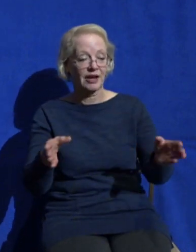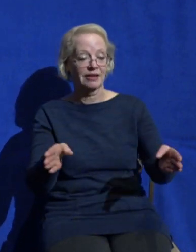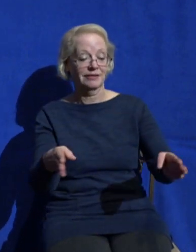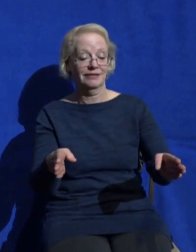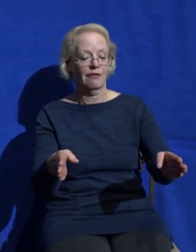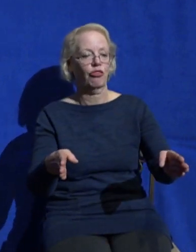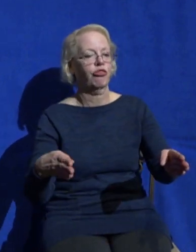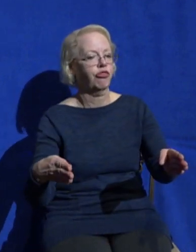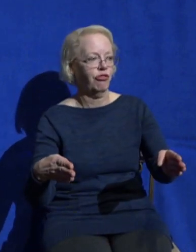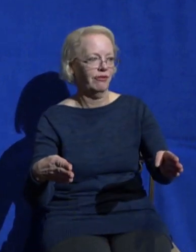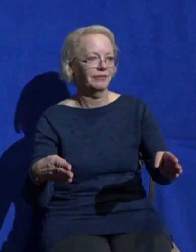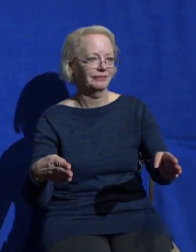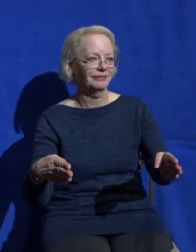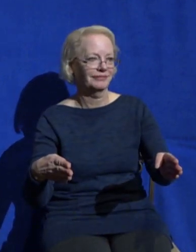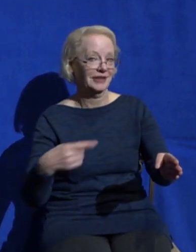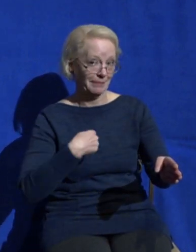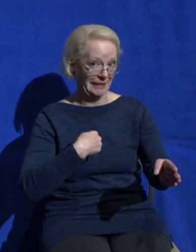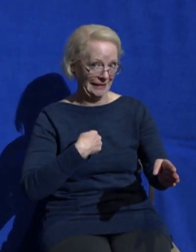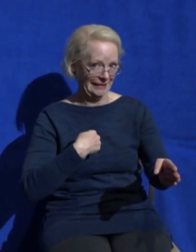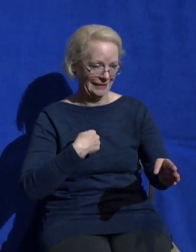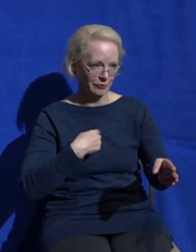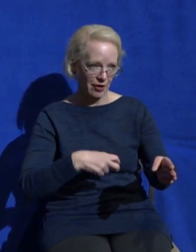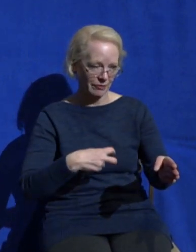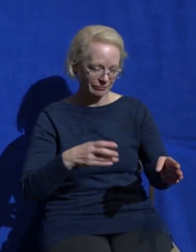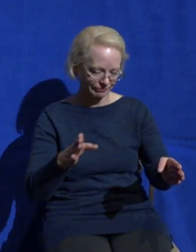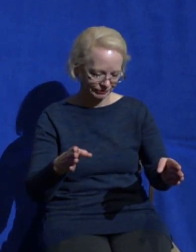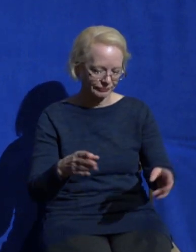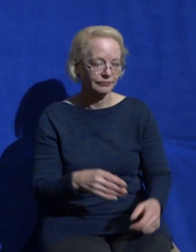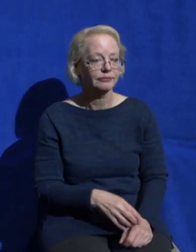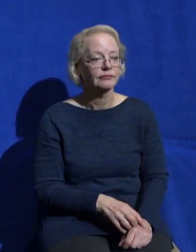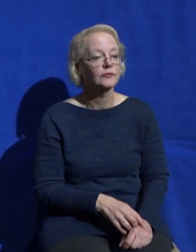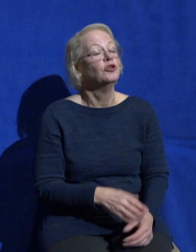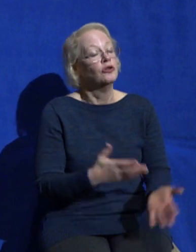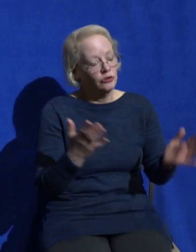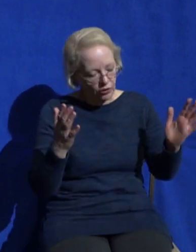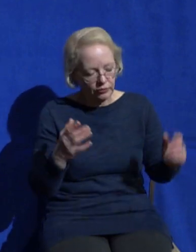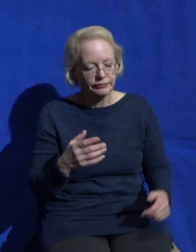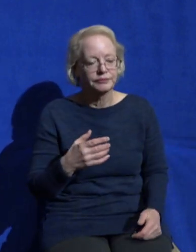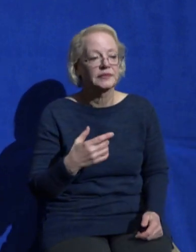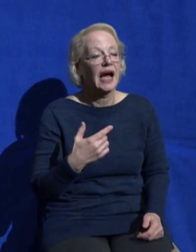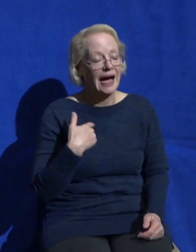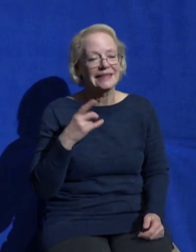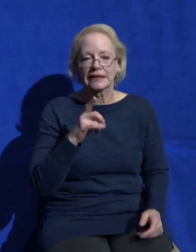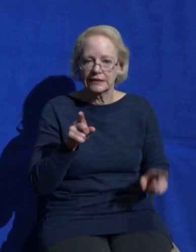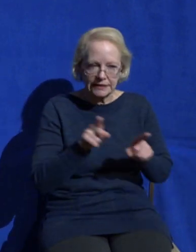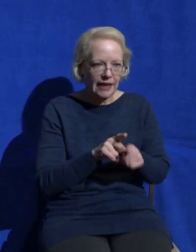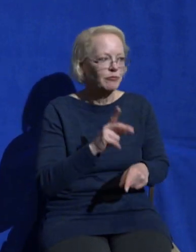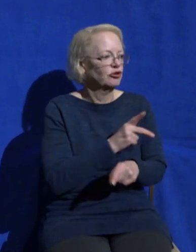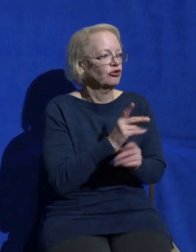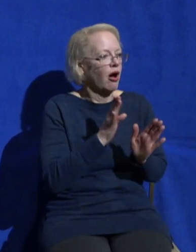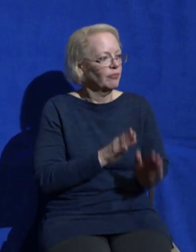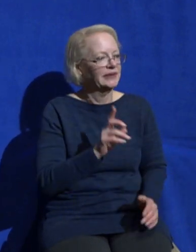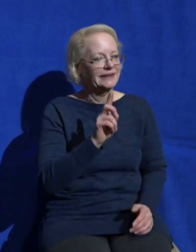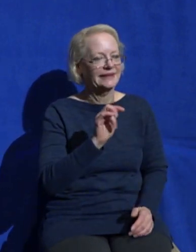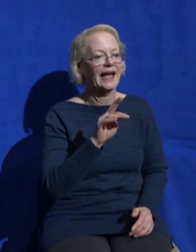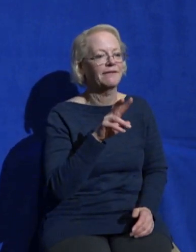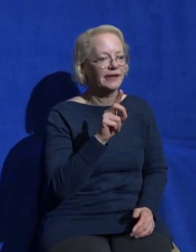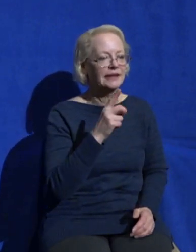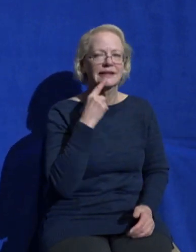and so I did what the psalmist invites us to do pour out your heart to God practically for me that's through journaling